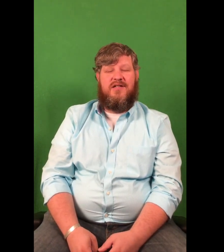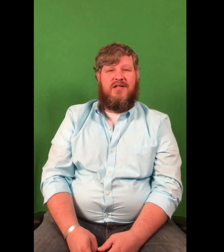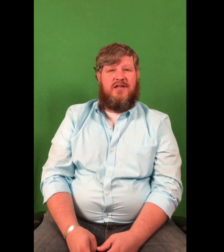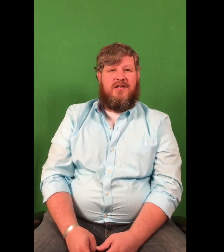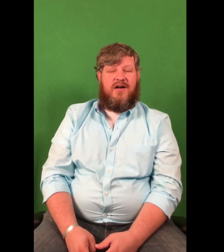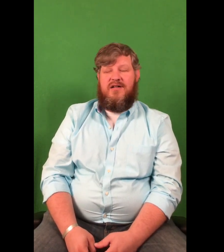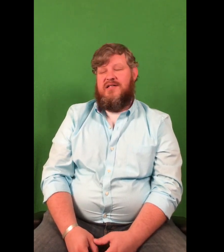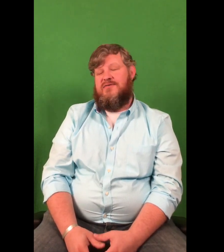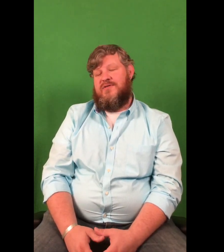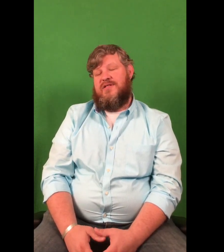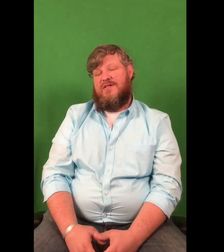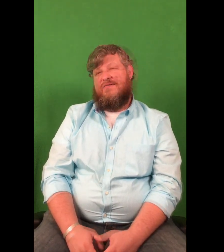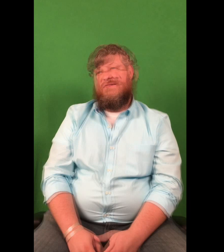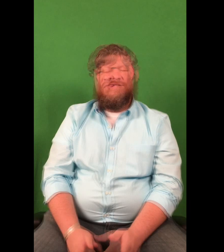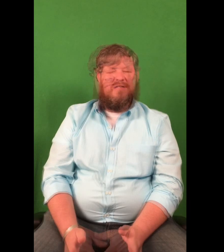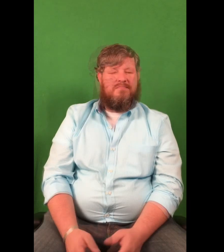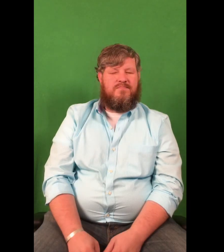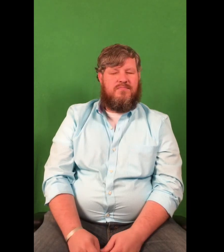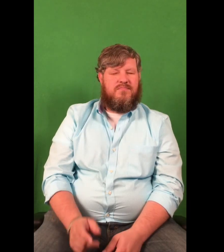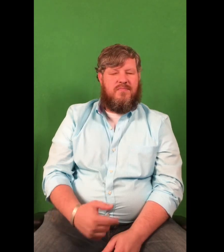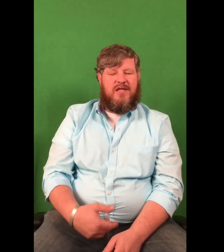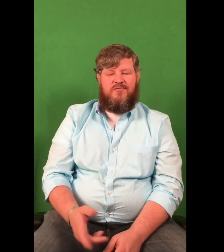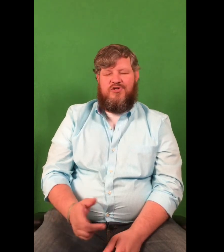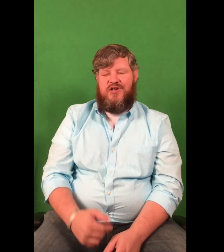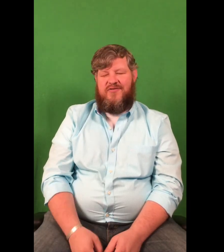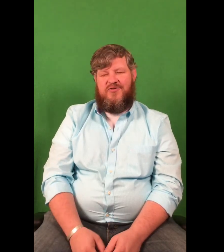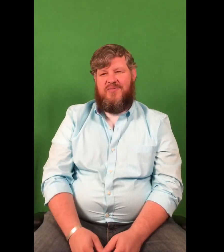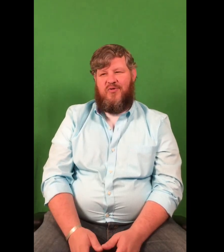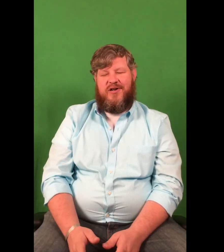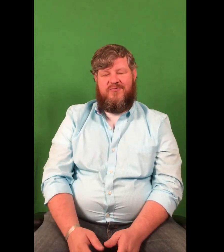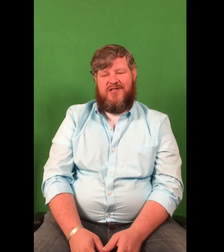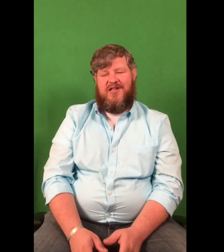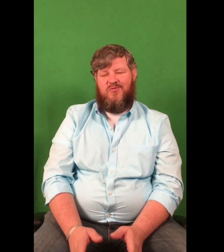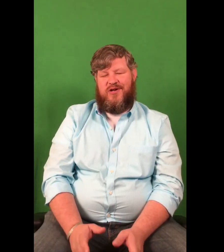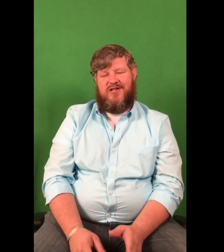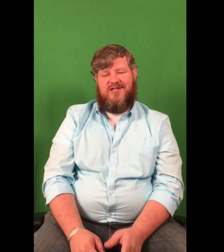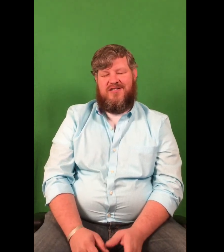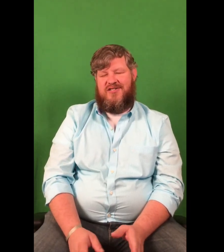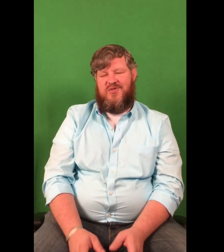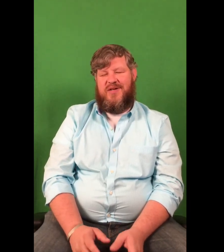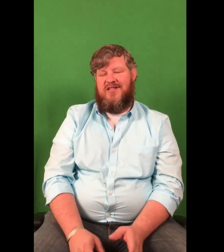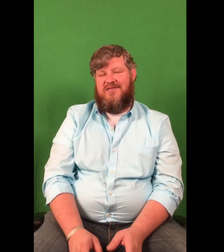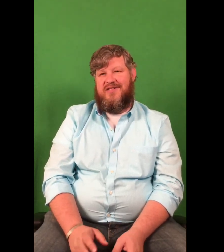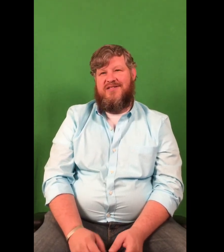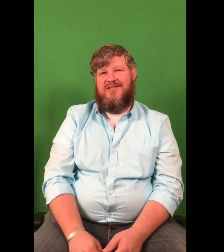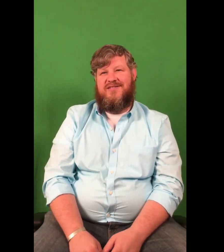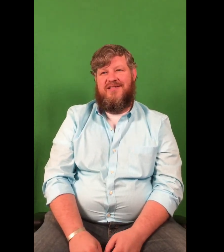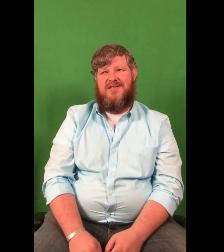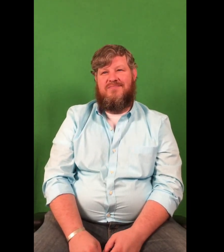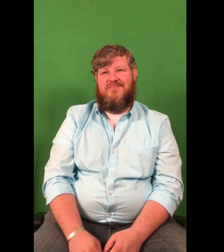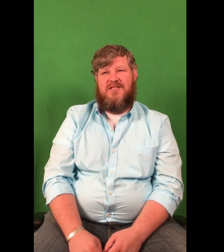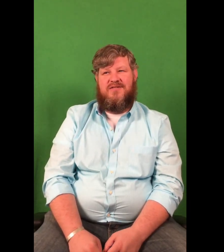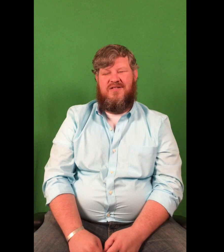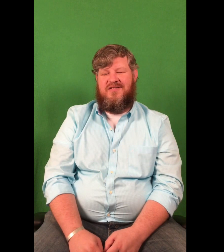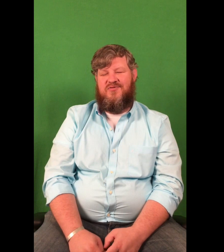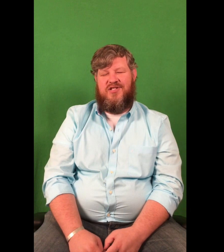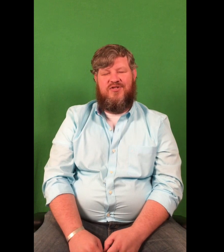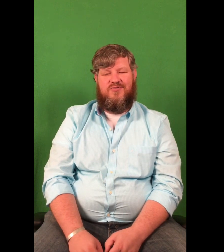all that sort of stuff. Right, but I was driving through that morning, it was kind of weird because of the smell of it, you know, all the residual,